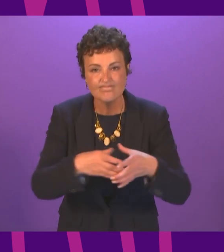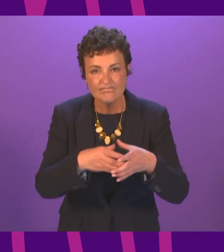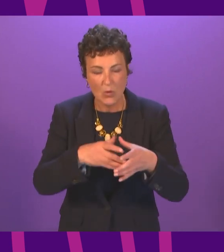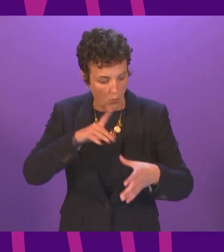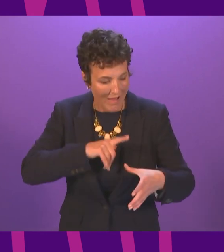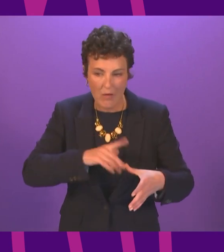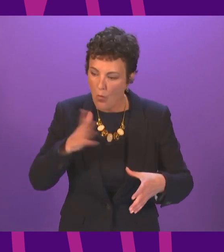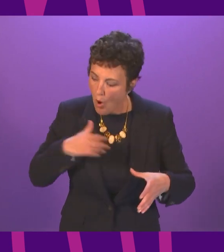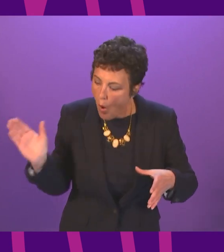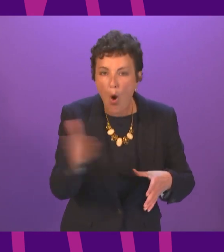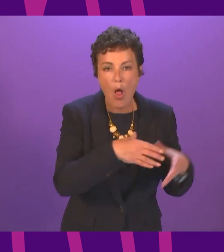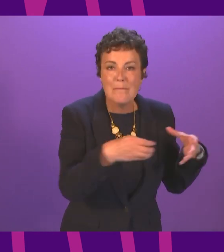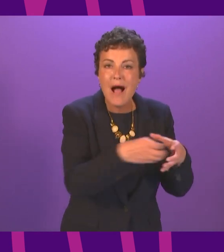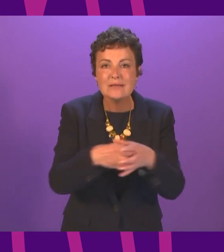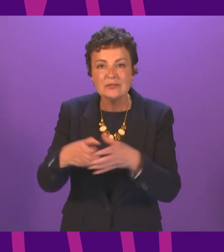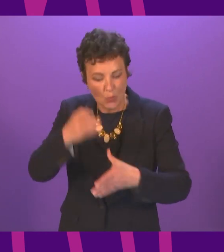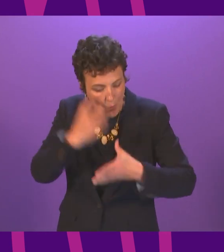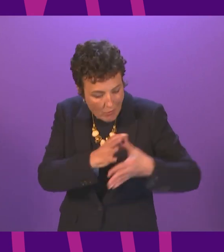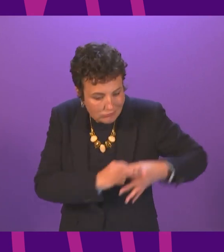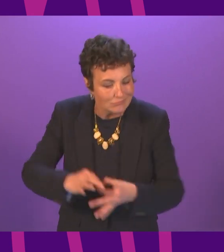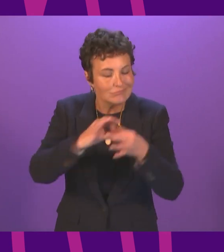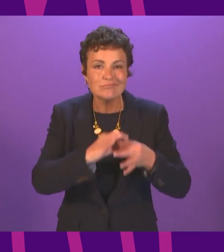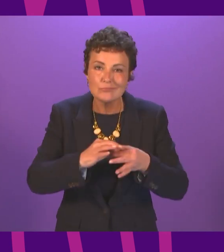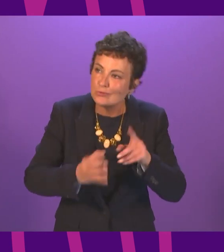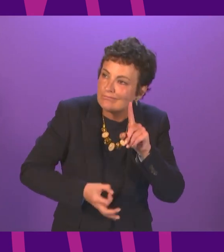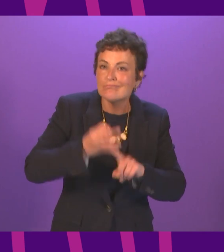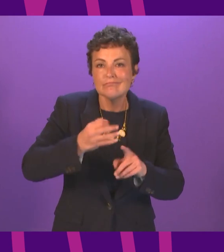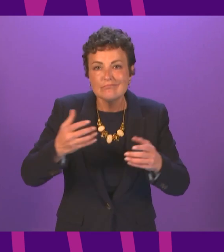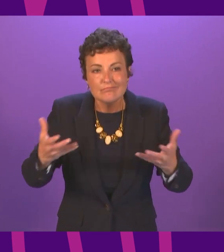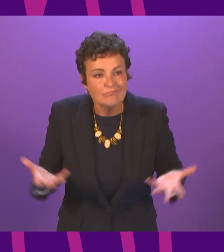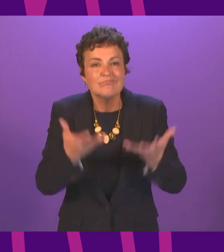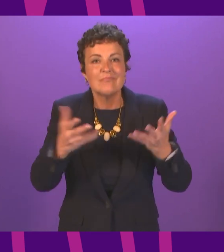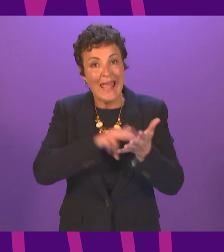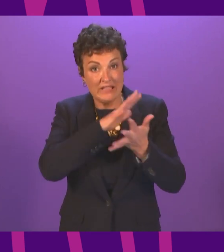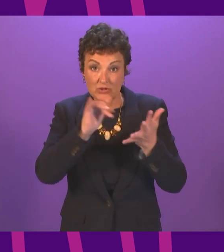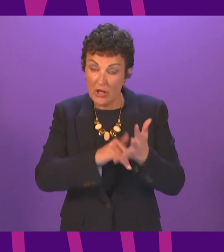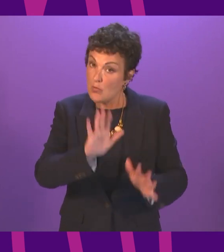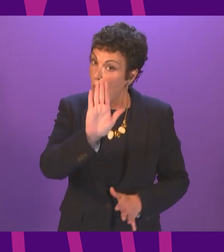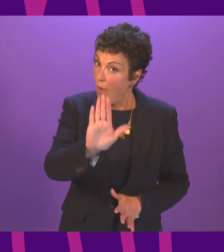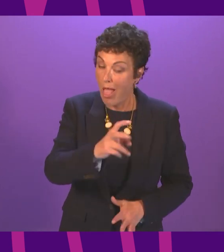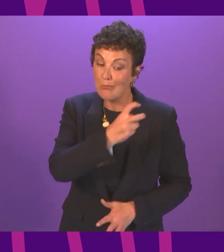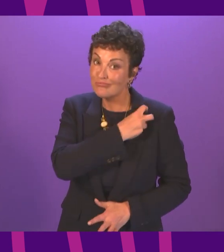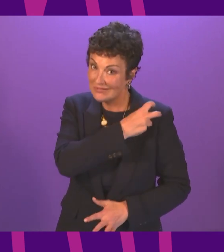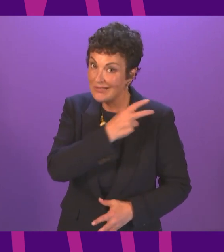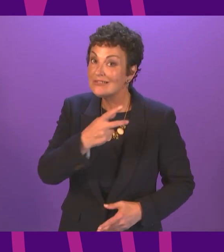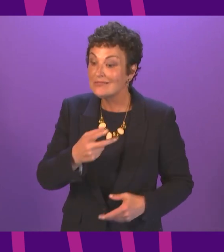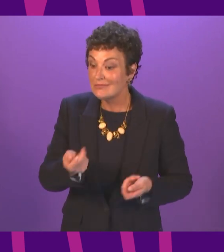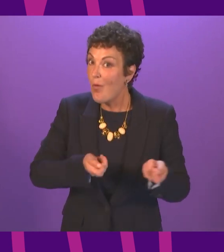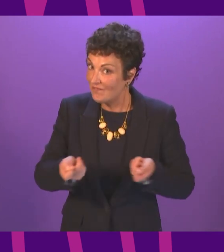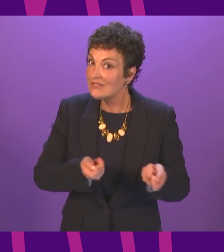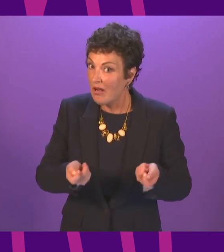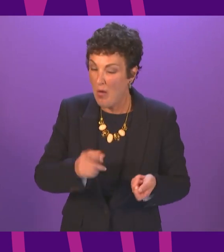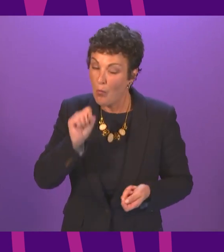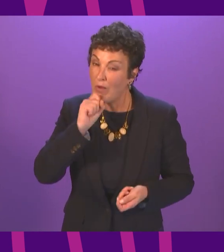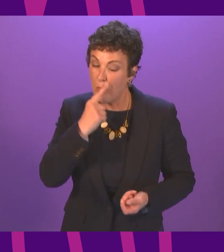and recovery of the NHS well presiding officer we will judge the cabinet secretary by his own